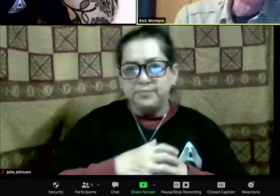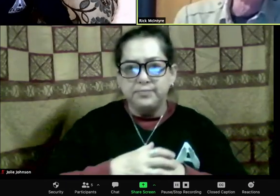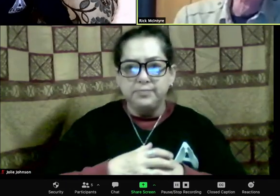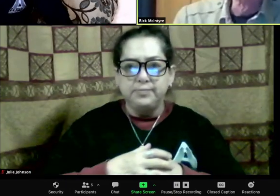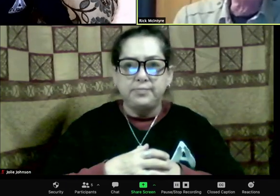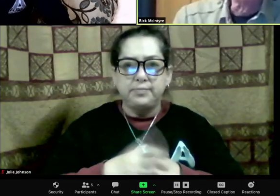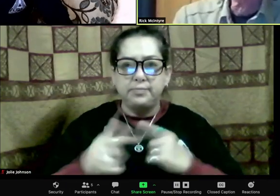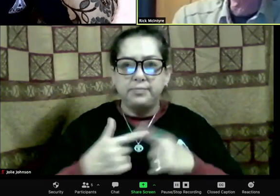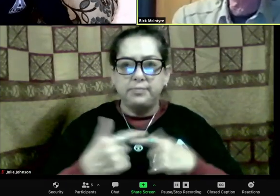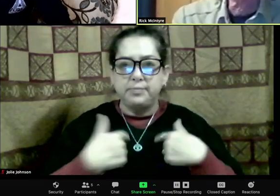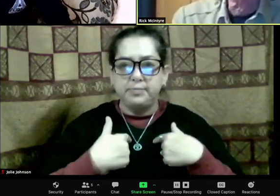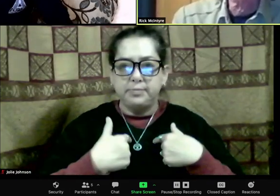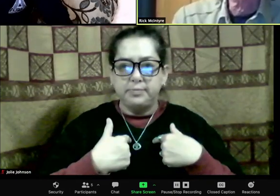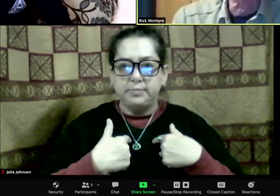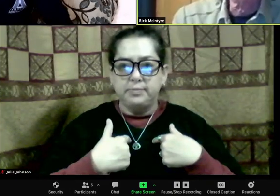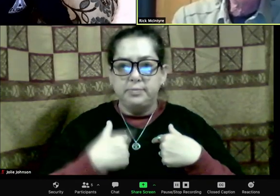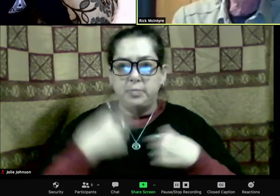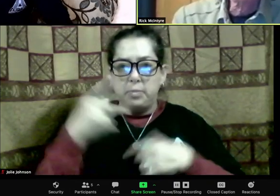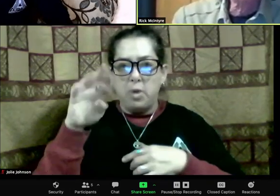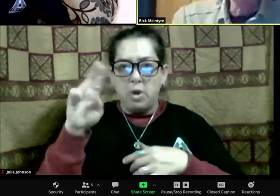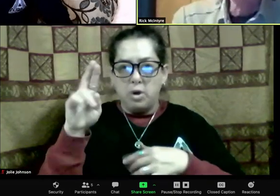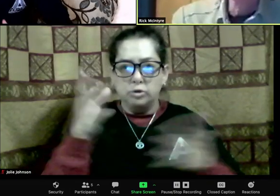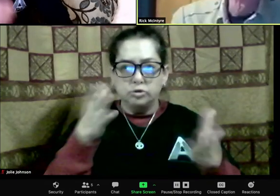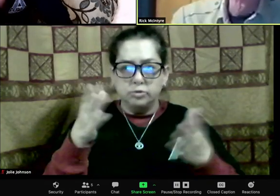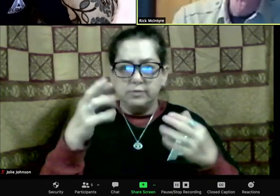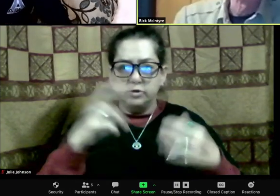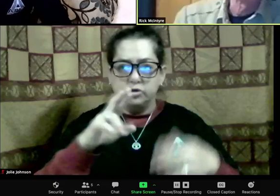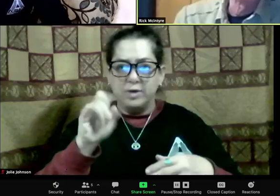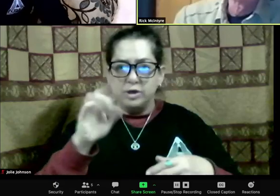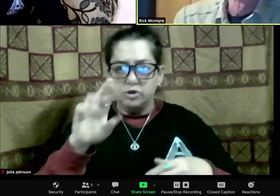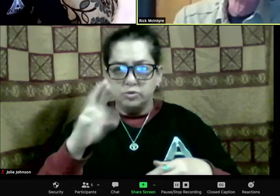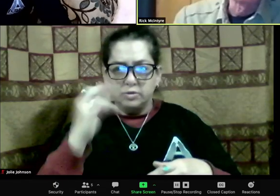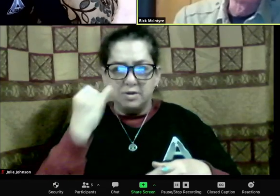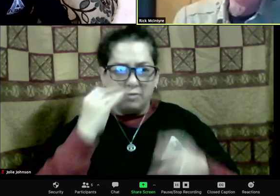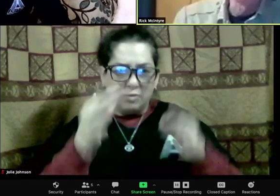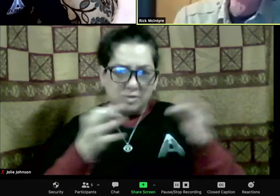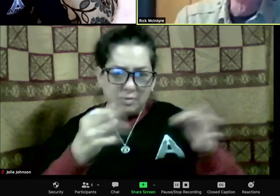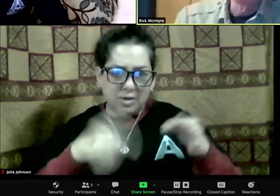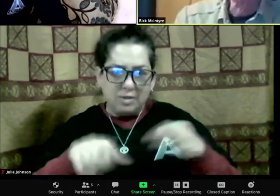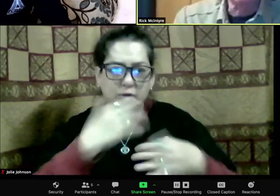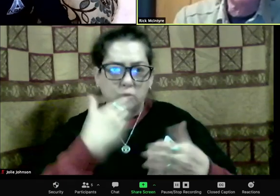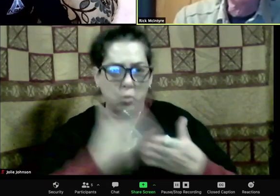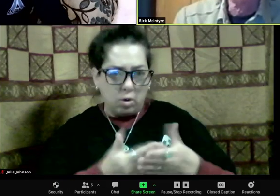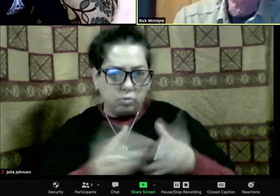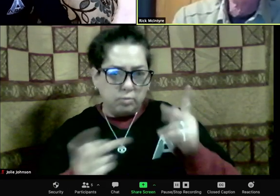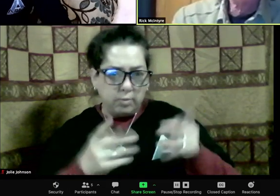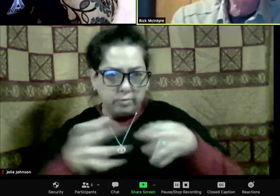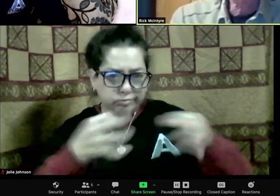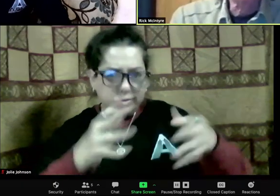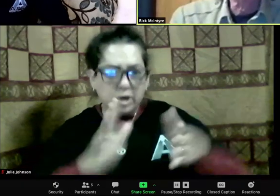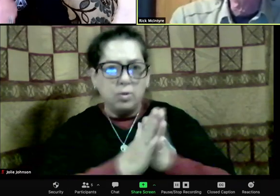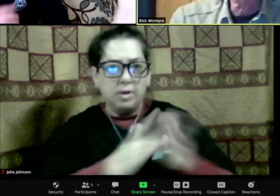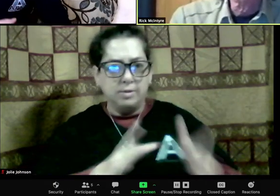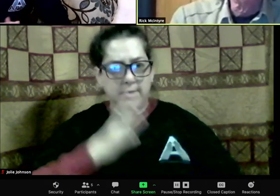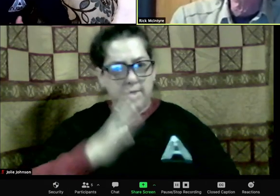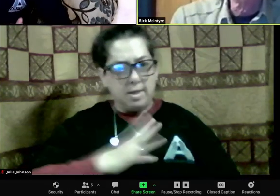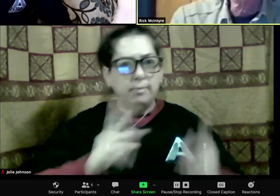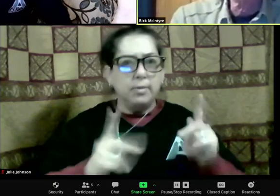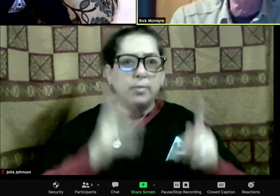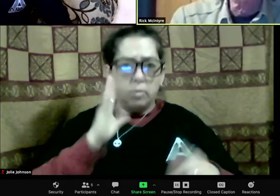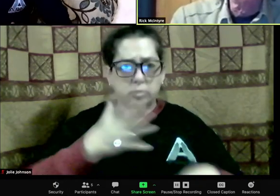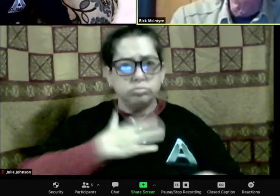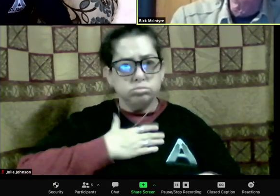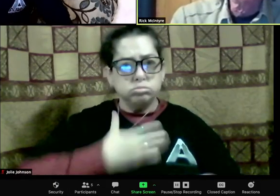legal harassment of the wolves, it is spoiling the experience for hundreds and hundreds of other people. So